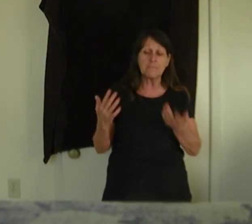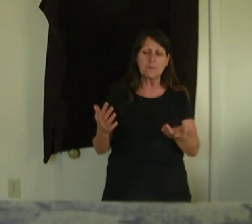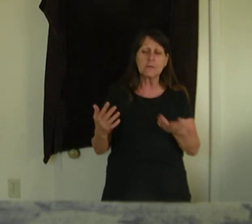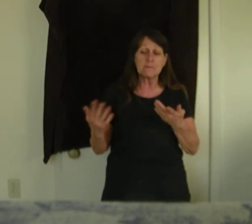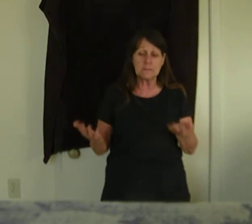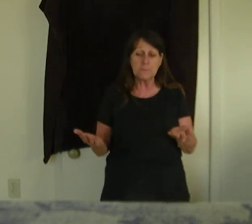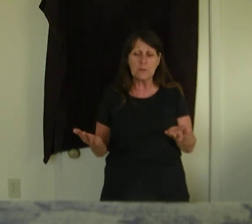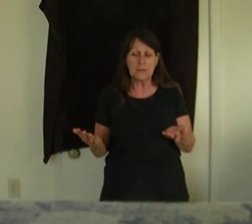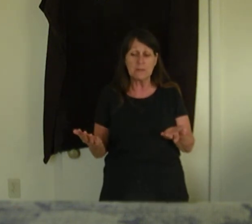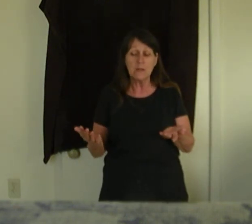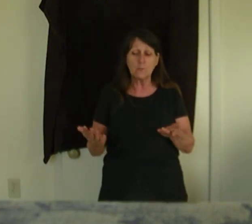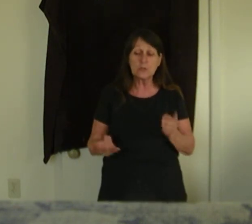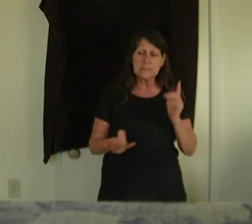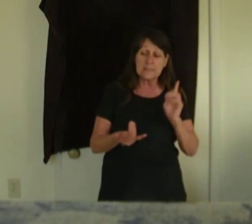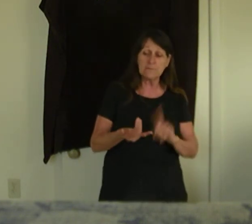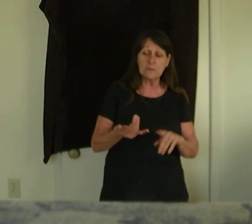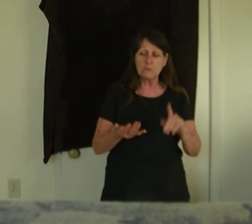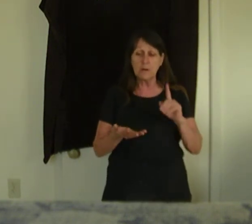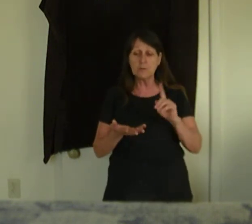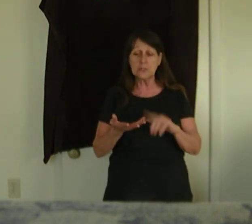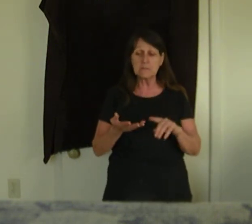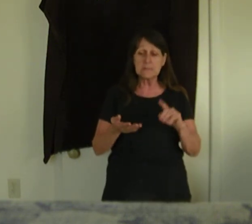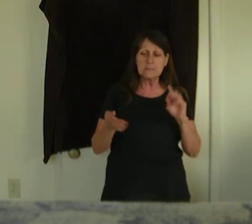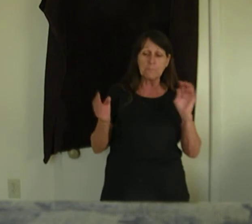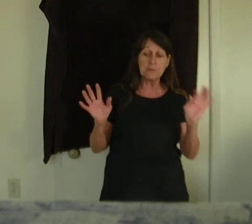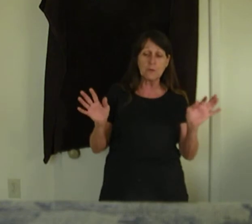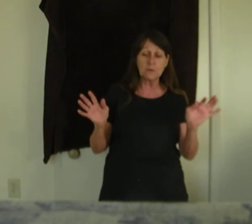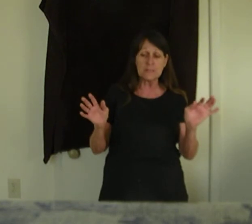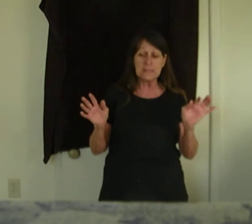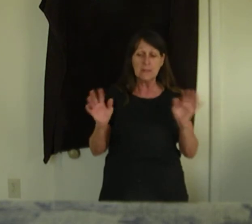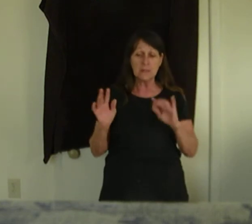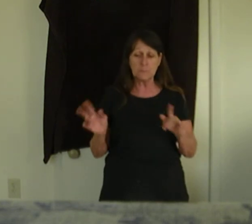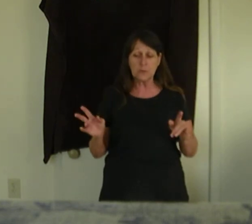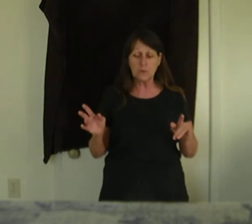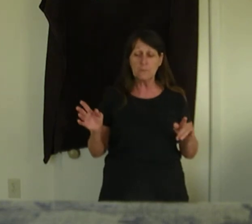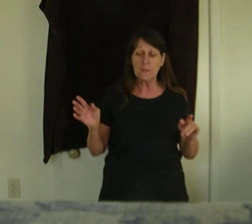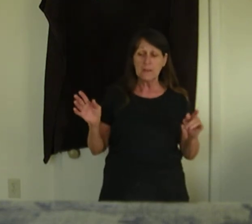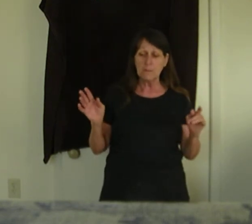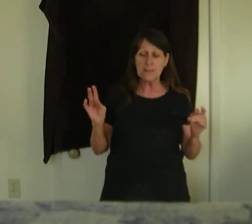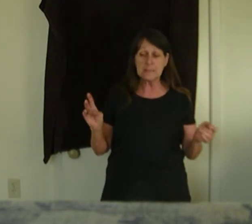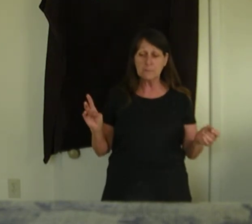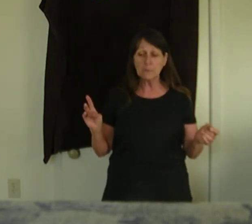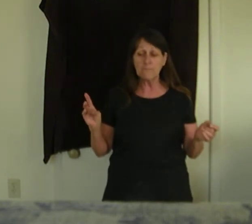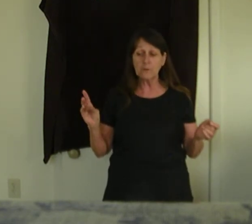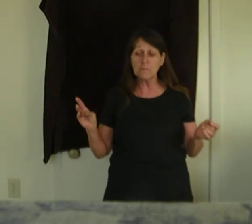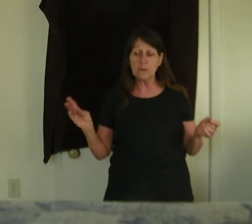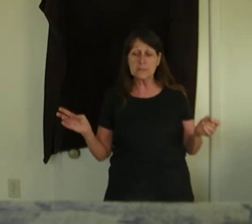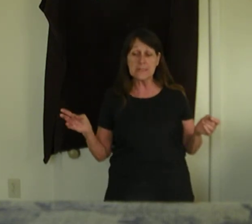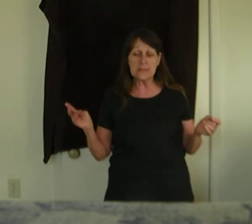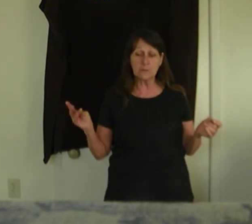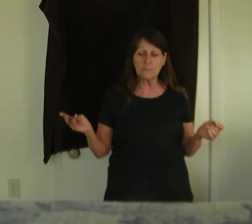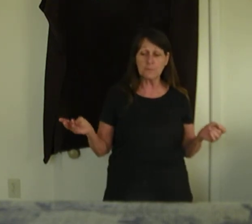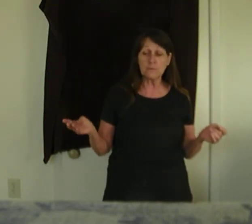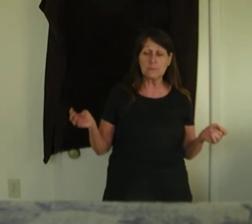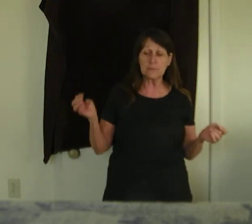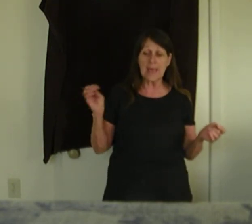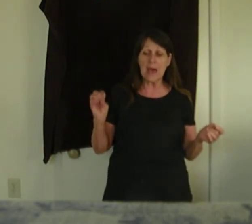fruit of the Spirit, which is self-control, gentleness, purity, pure, peaceable, full of mercy, and good fruits, without